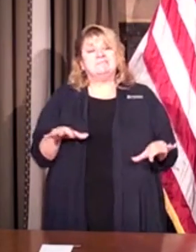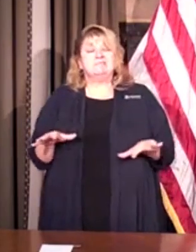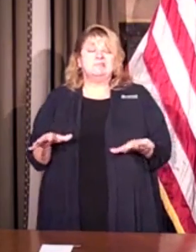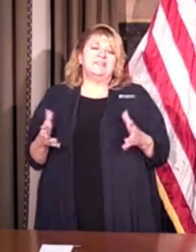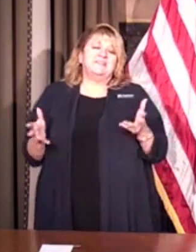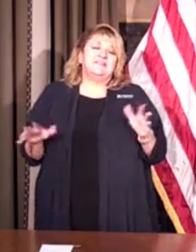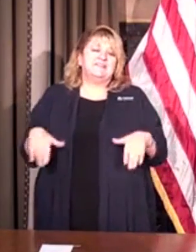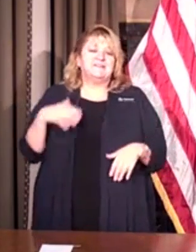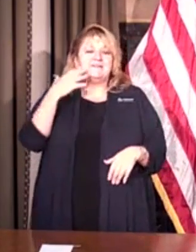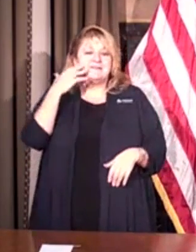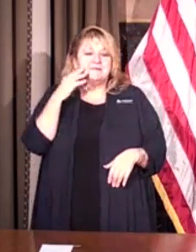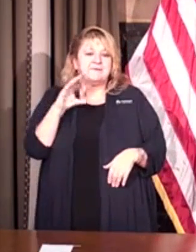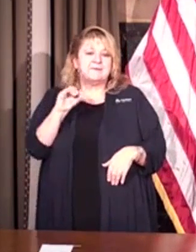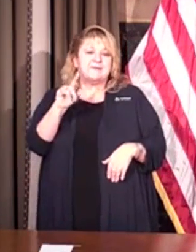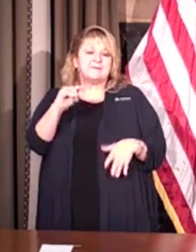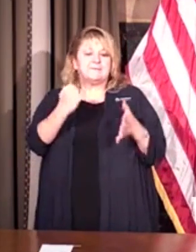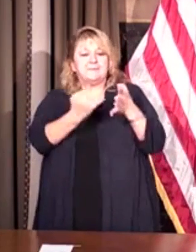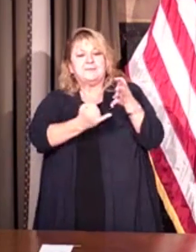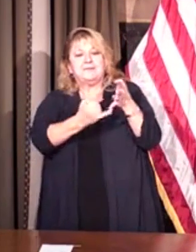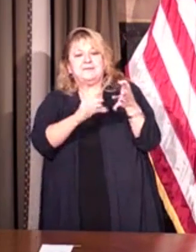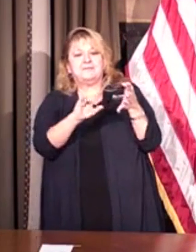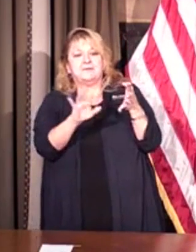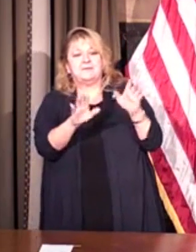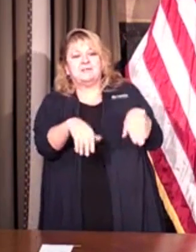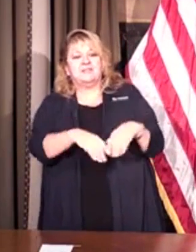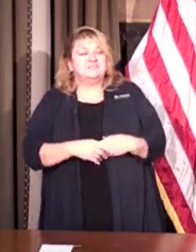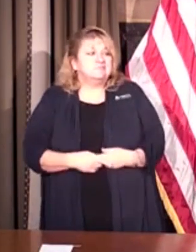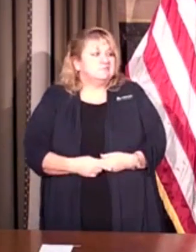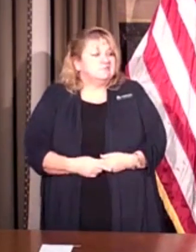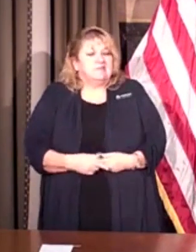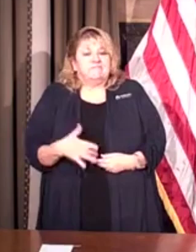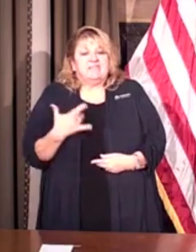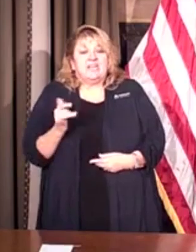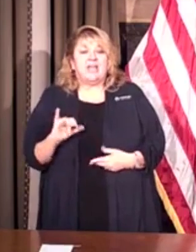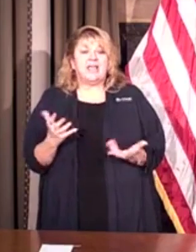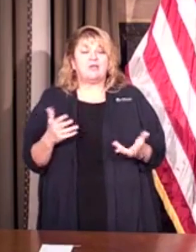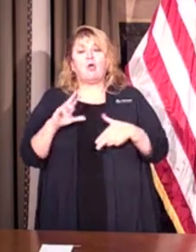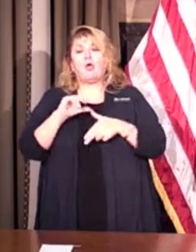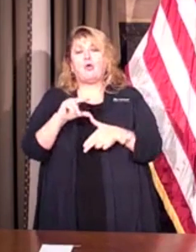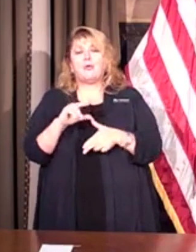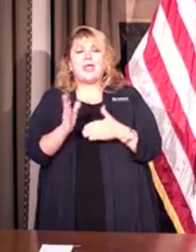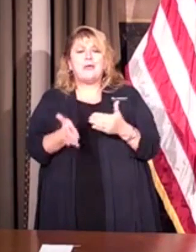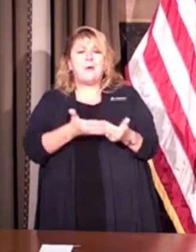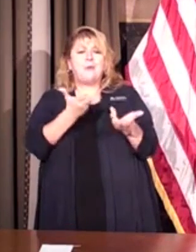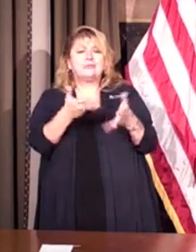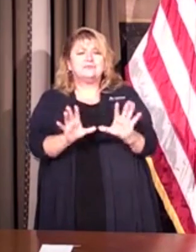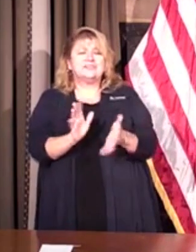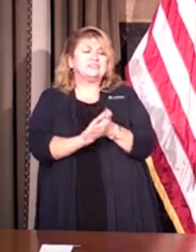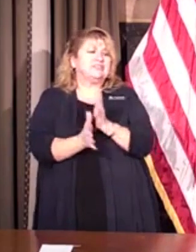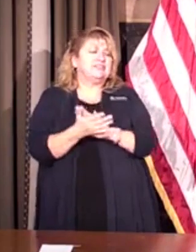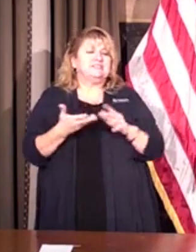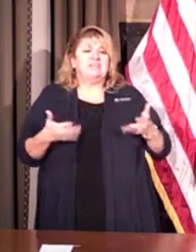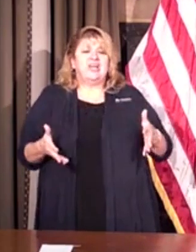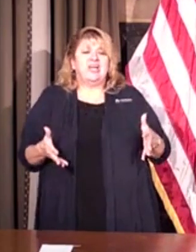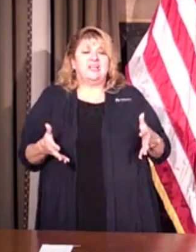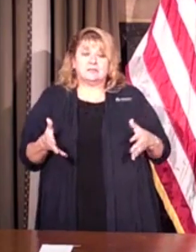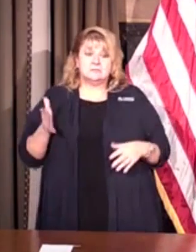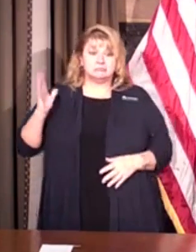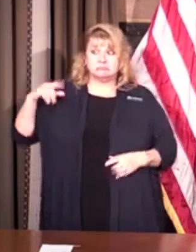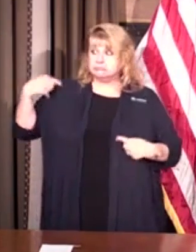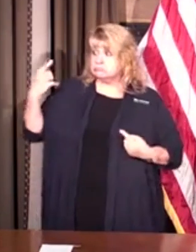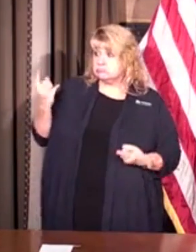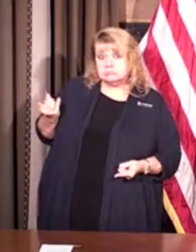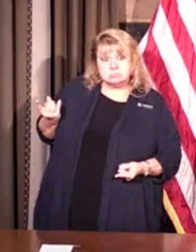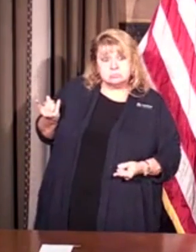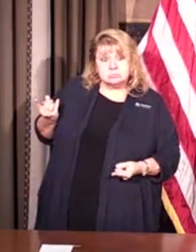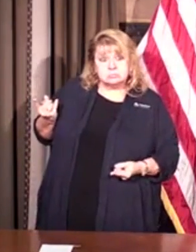it's late October and it certainly feels like hurricane season should be behind us because historically speaking, don't